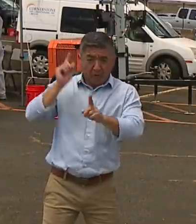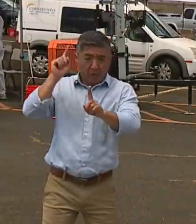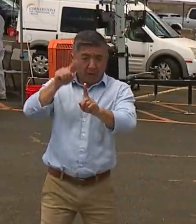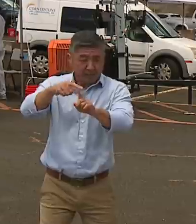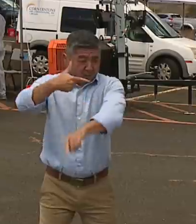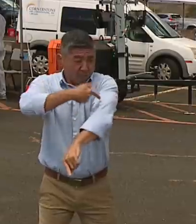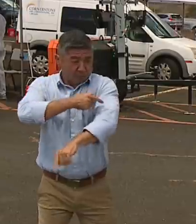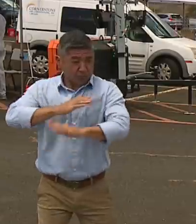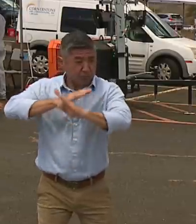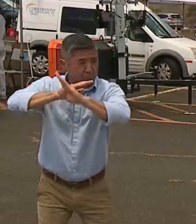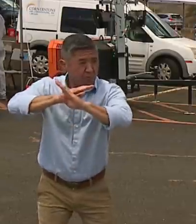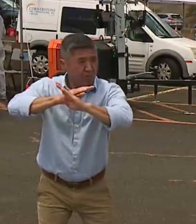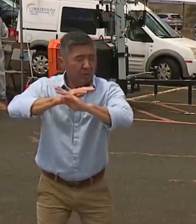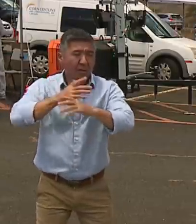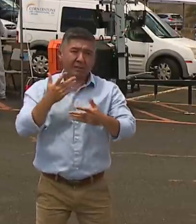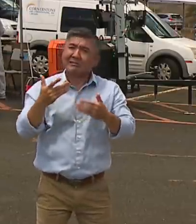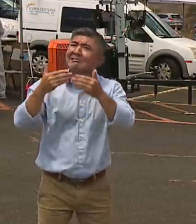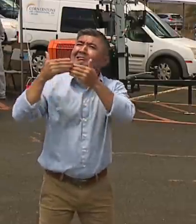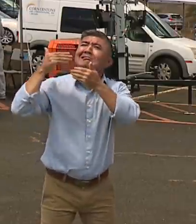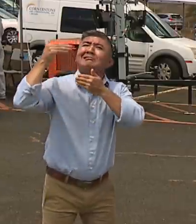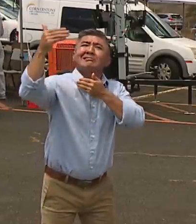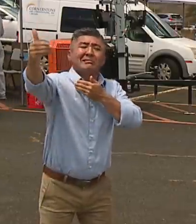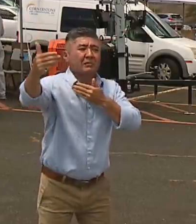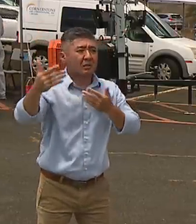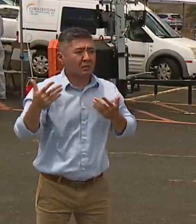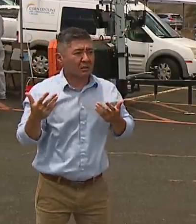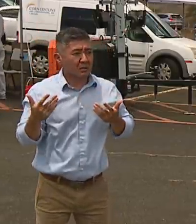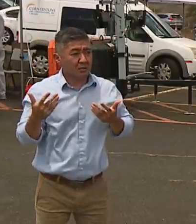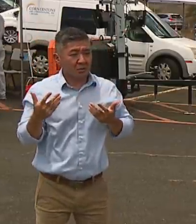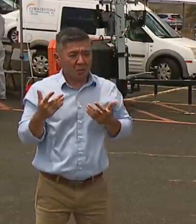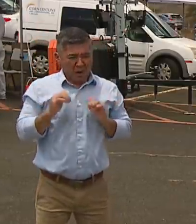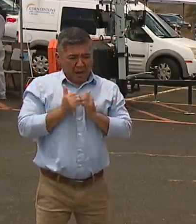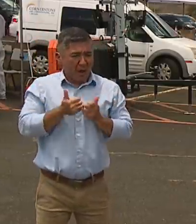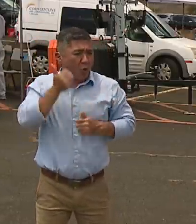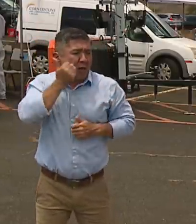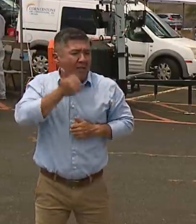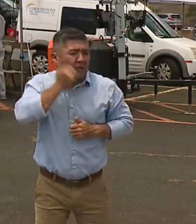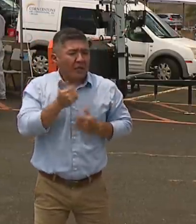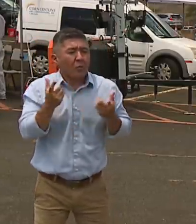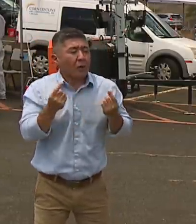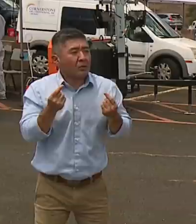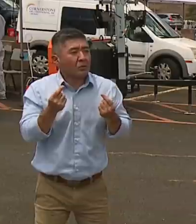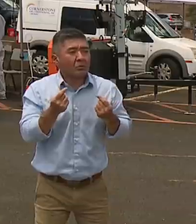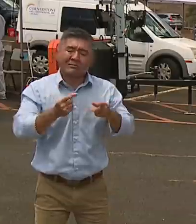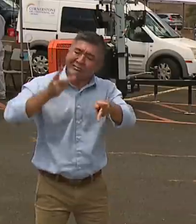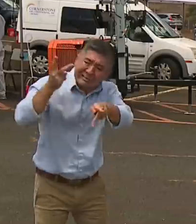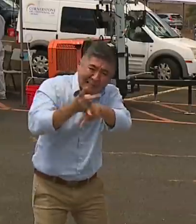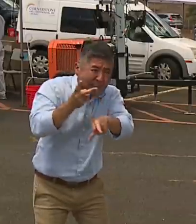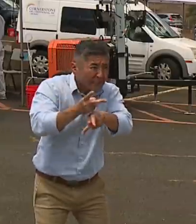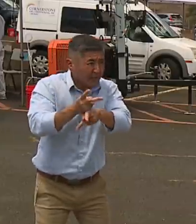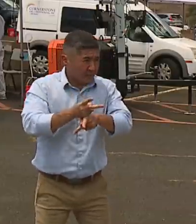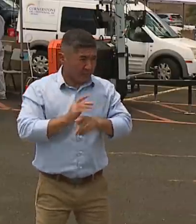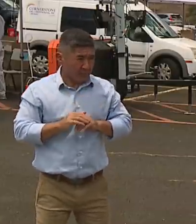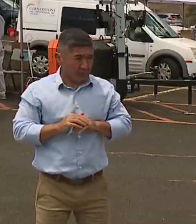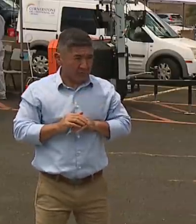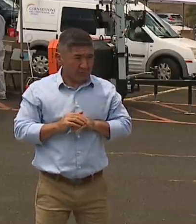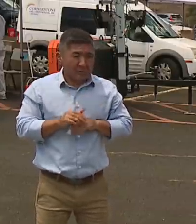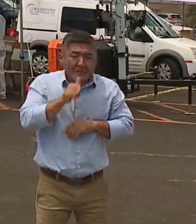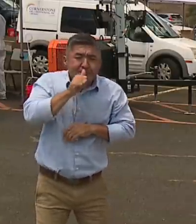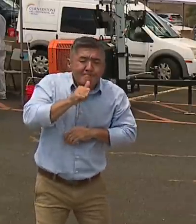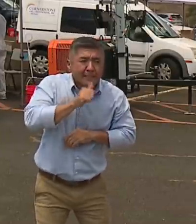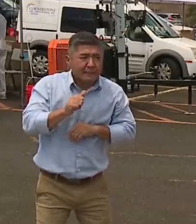to live with the virus? And it's being a little bit more careful than what we were as we opened up. And as we reopen, we're going to have to